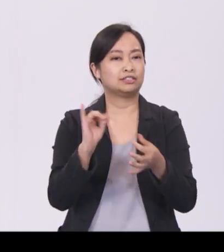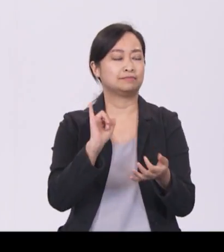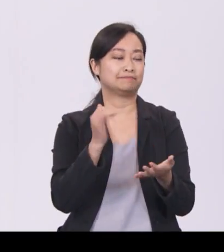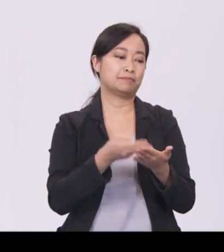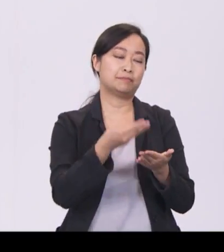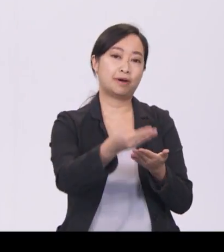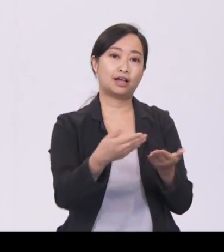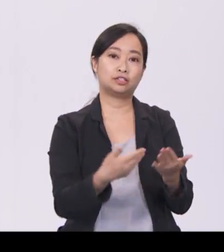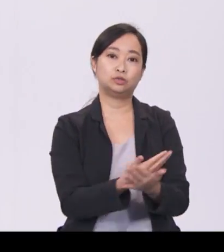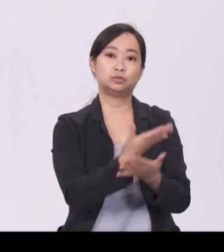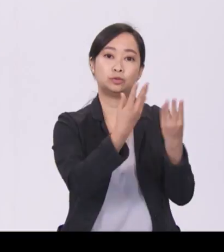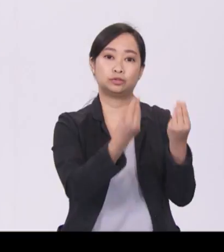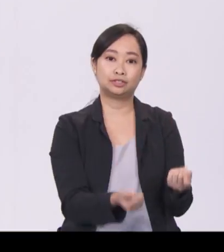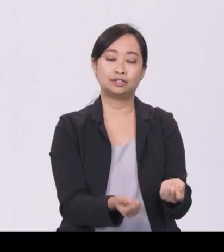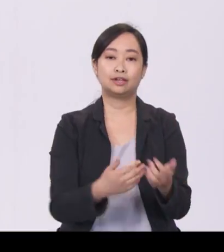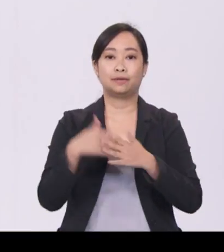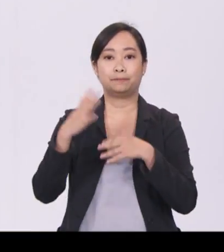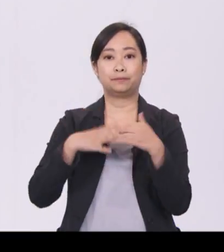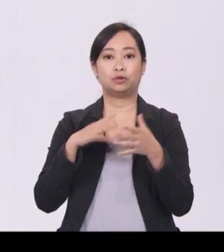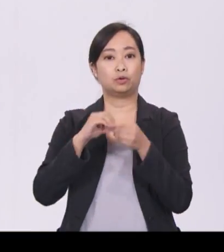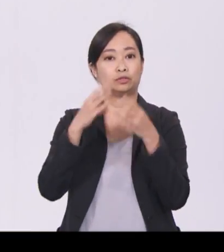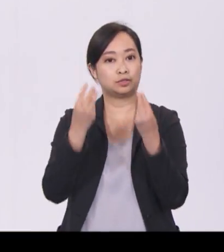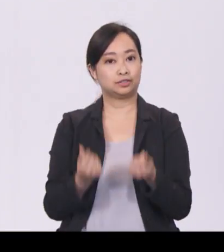build their own or partner others to co-innovate.